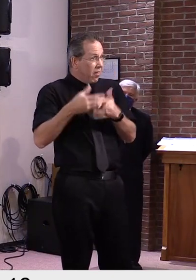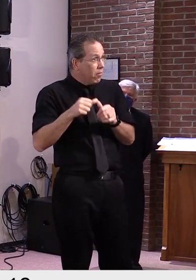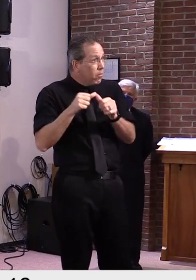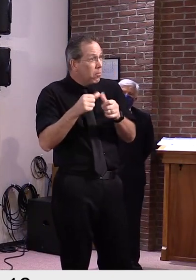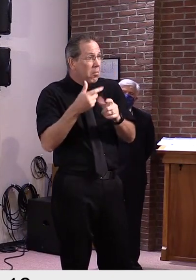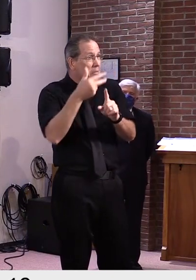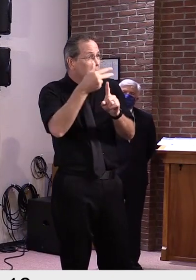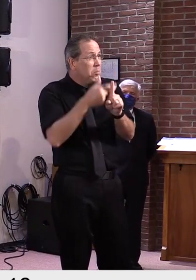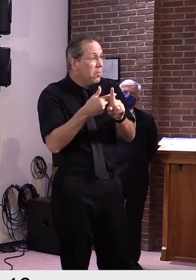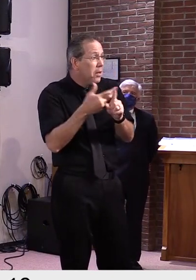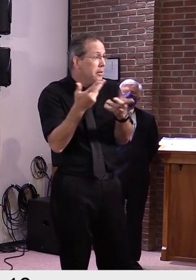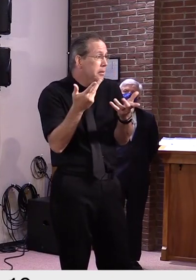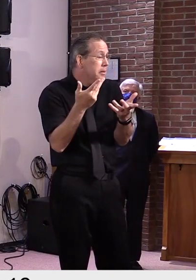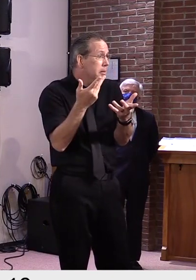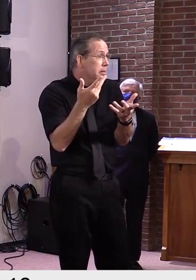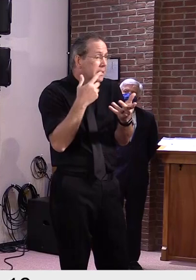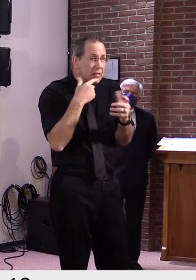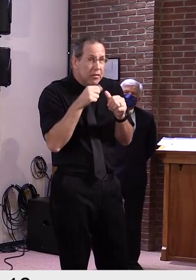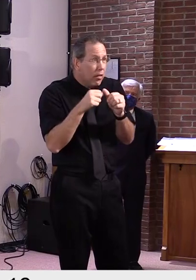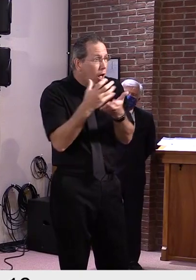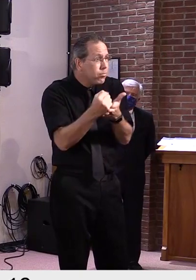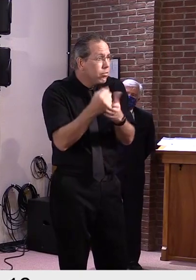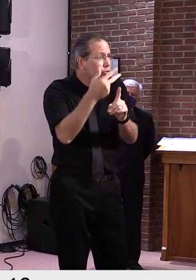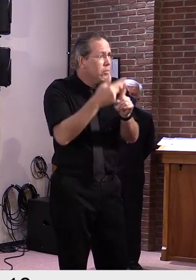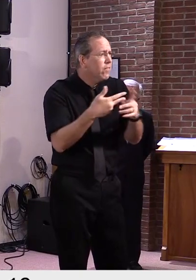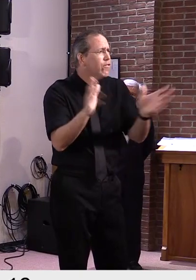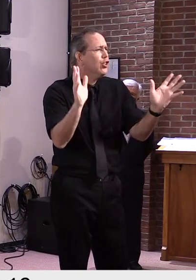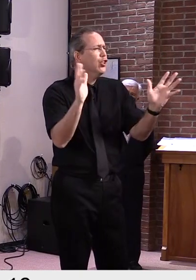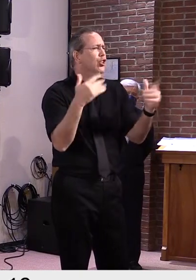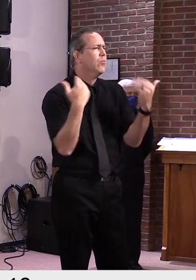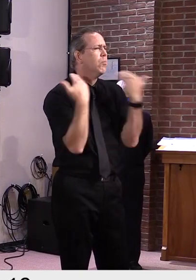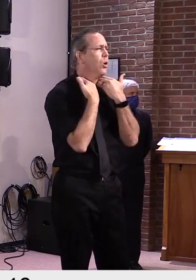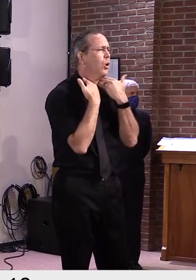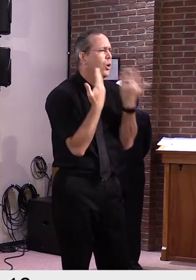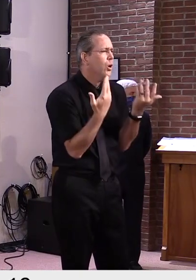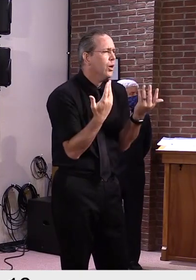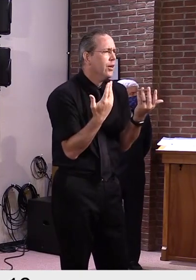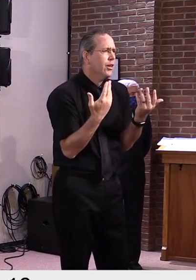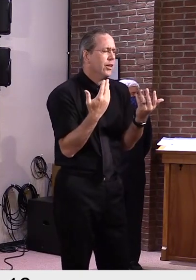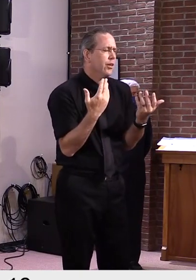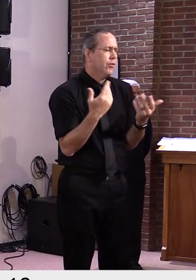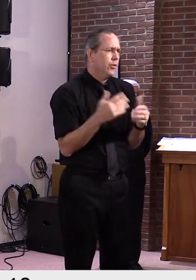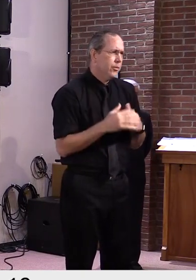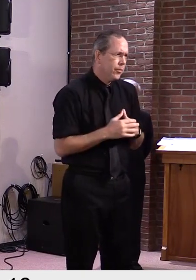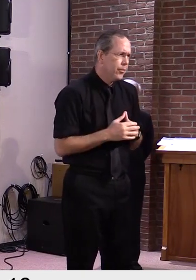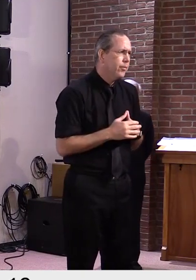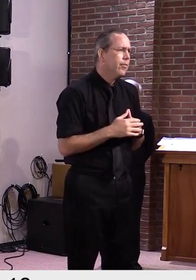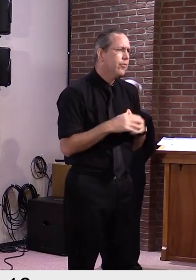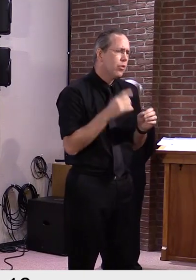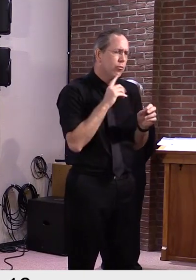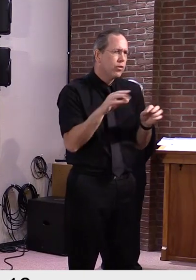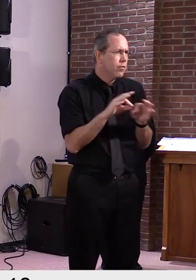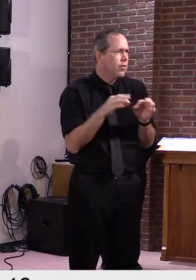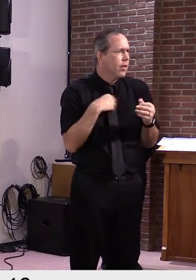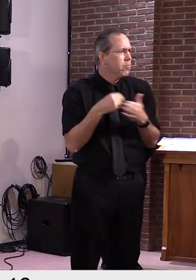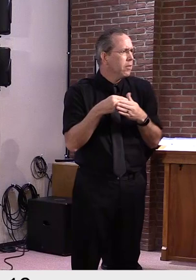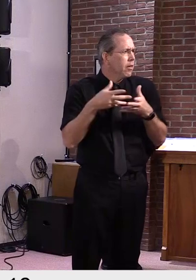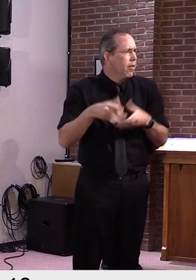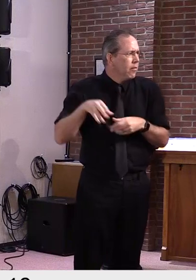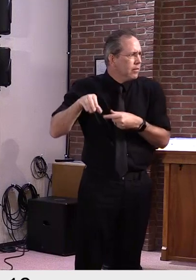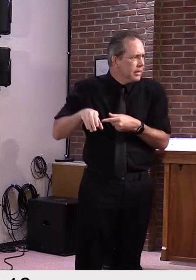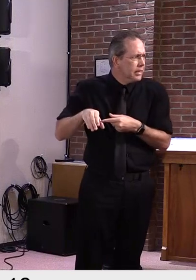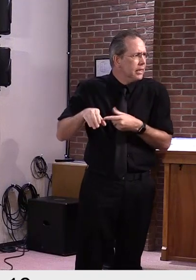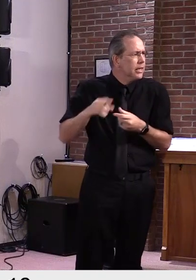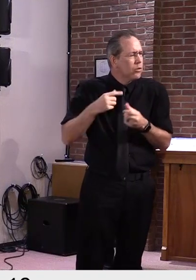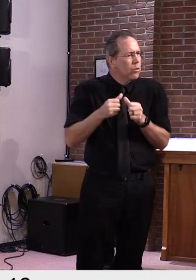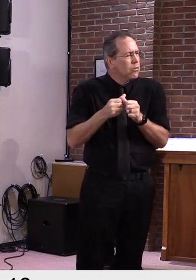use some of the surplus and to move into next year to help balance out the budget. So we're going to have something that I think is